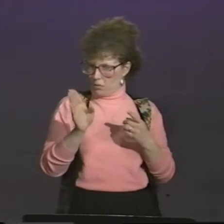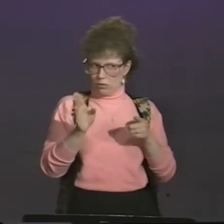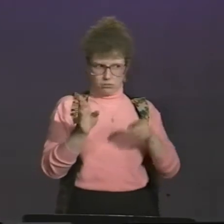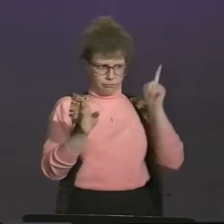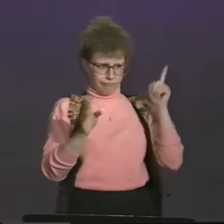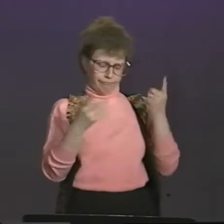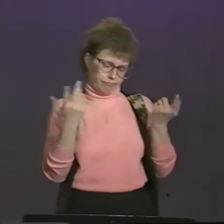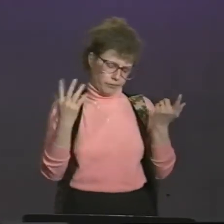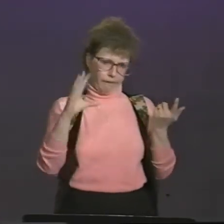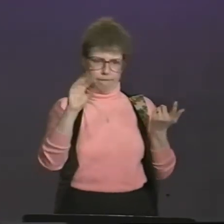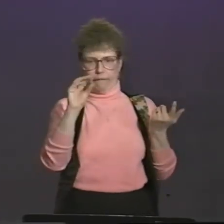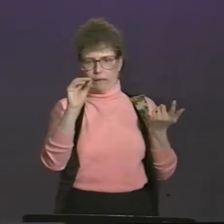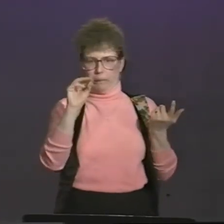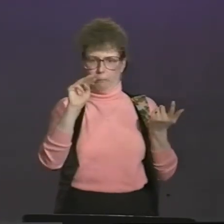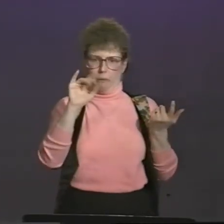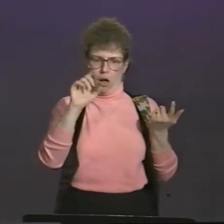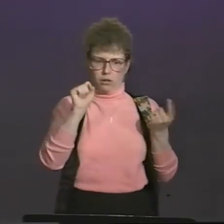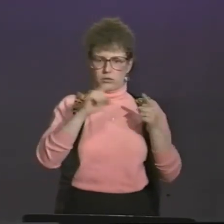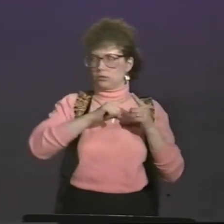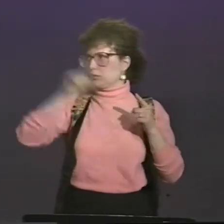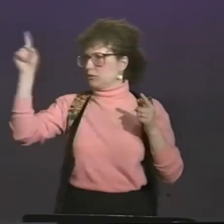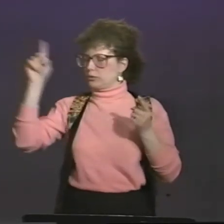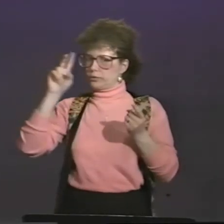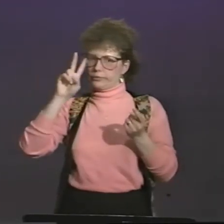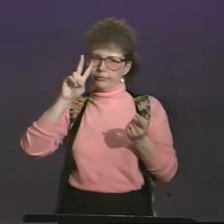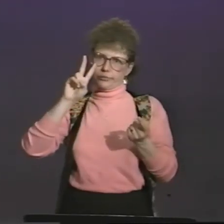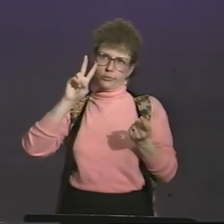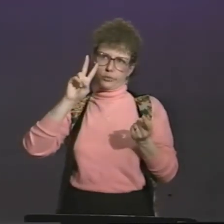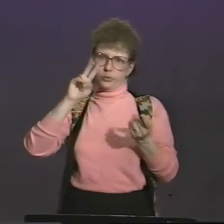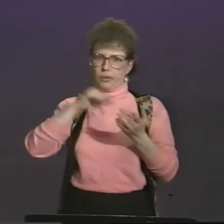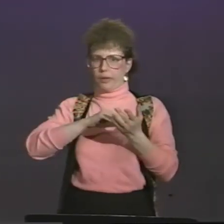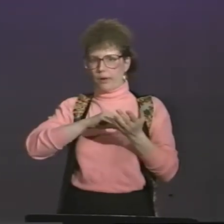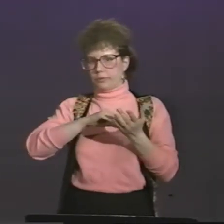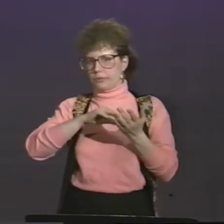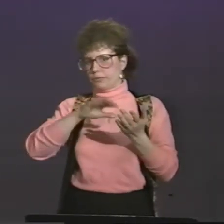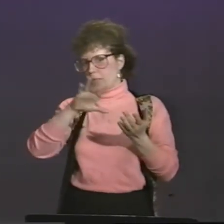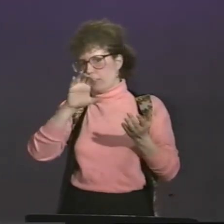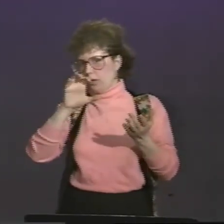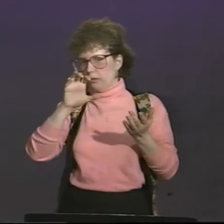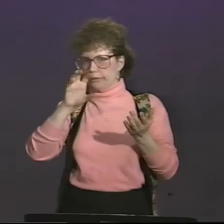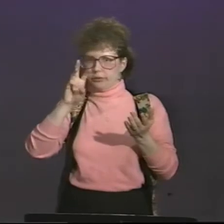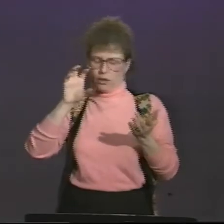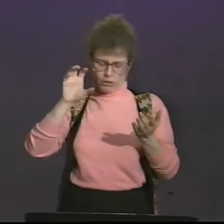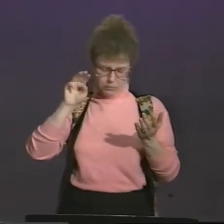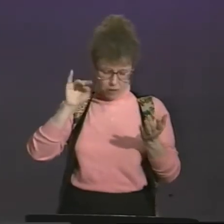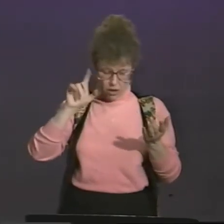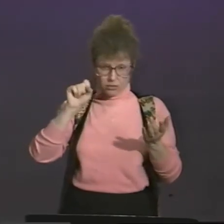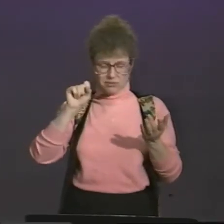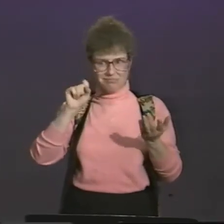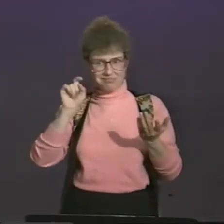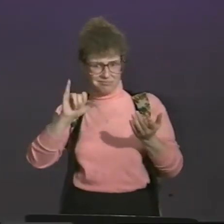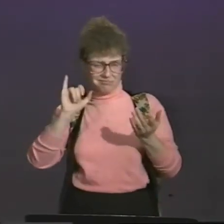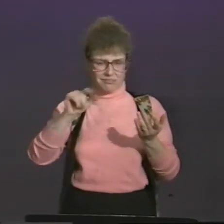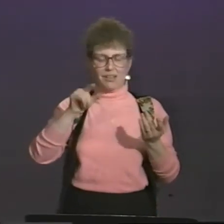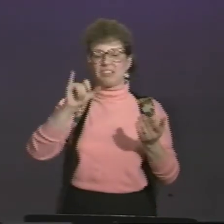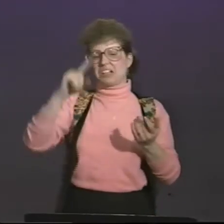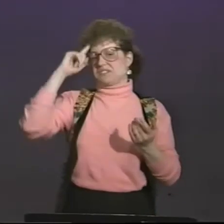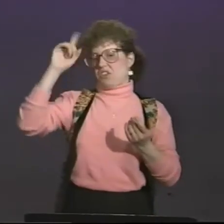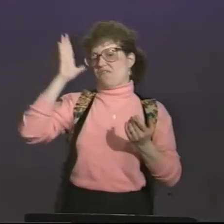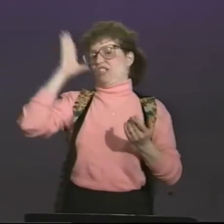second study. The next issue is proximity. Baltimore is perhaps less than 50 miles from Gallaudet, while San Francisco is about 2,500